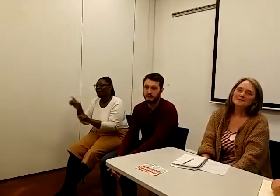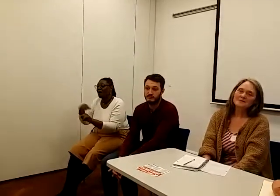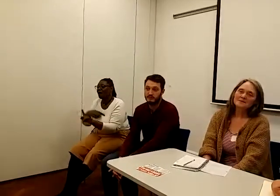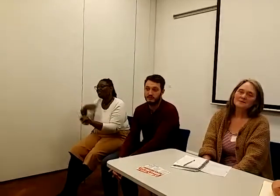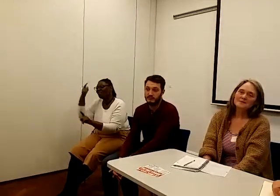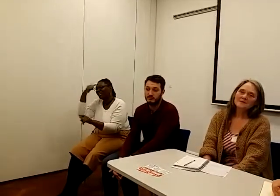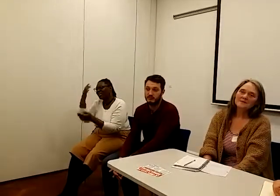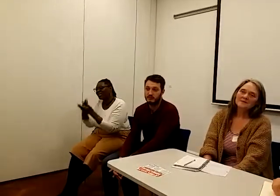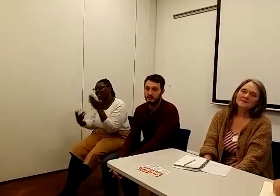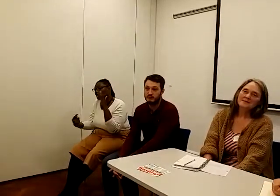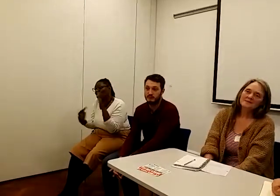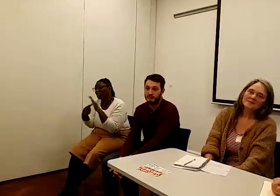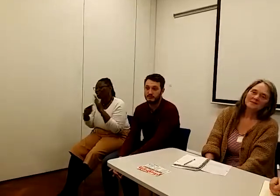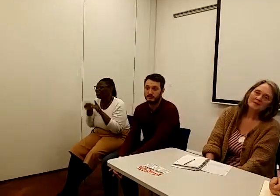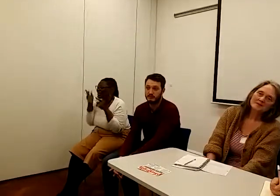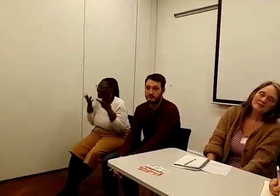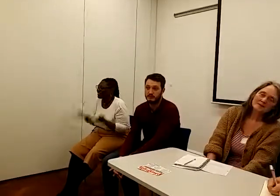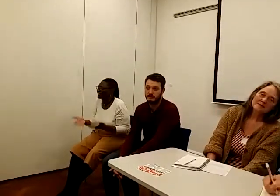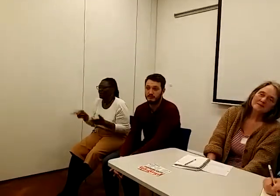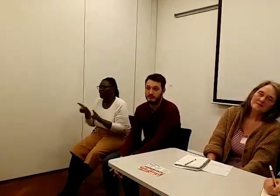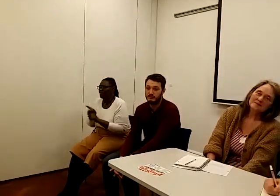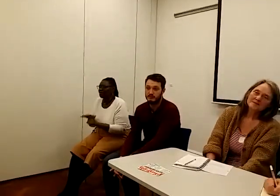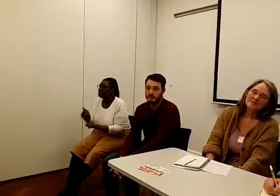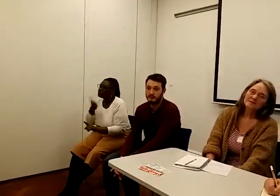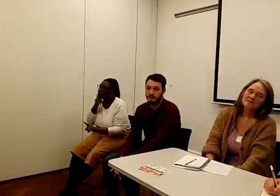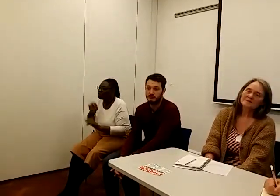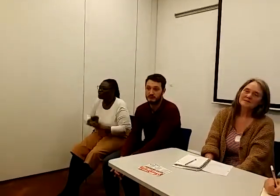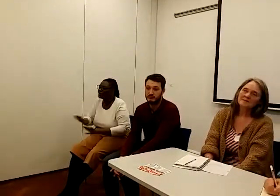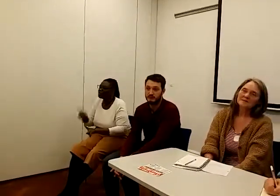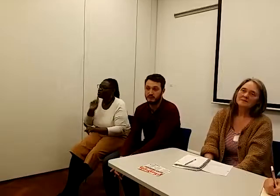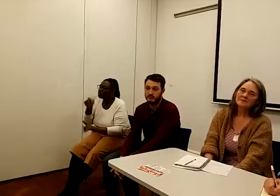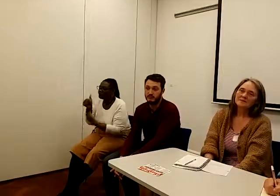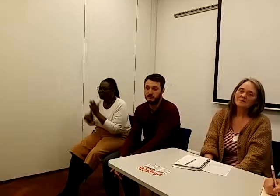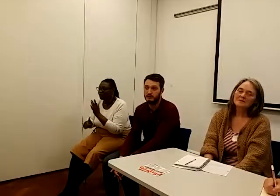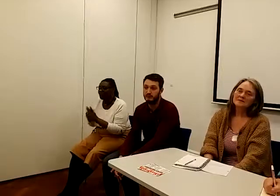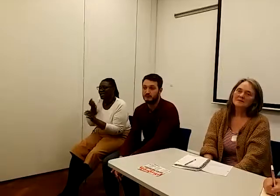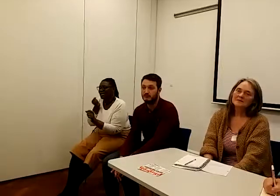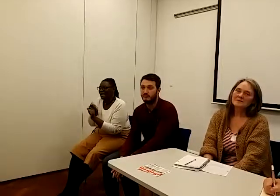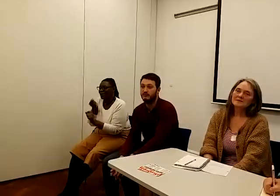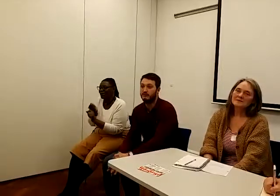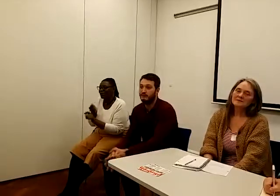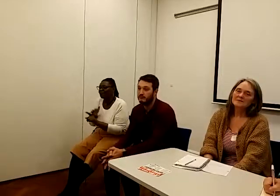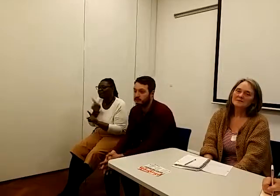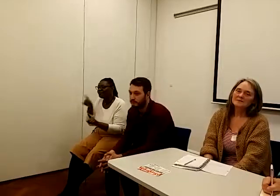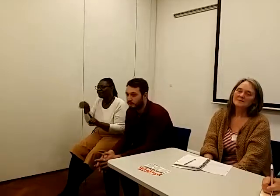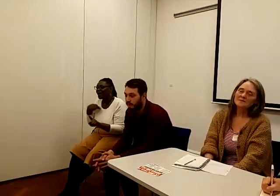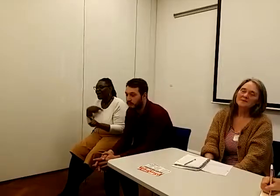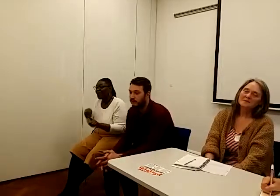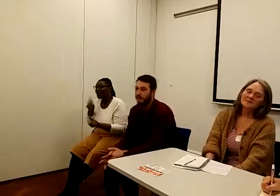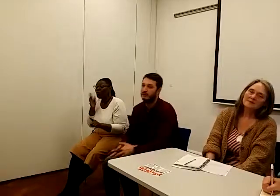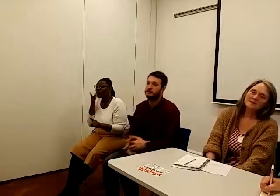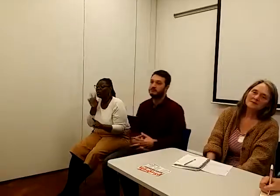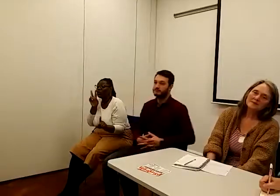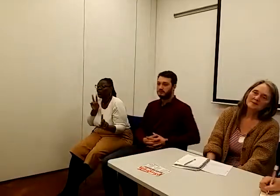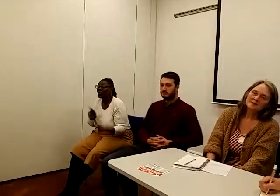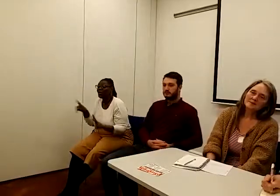essential in this day and age to use the media to forward any campaign. And I think when you look at the hashtag